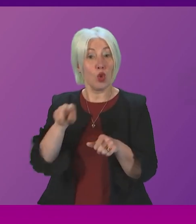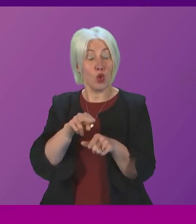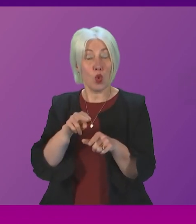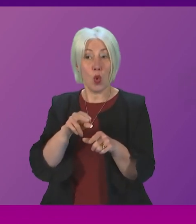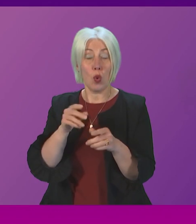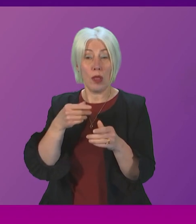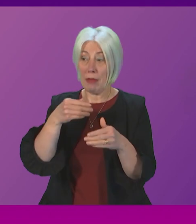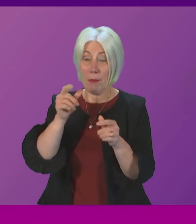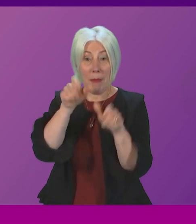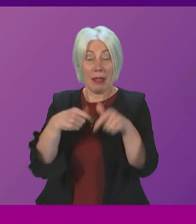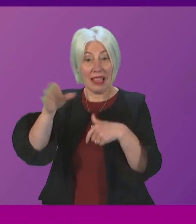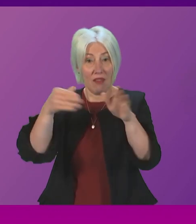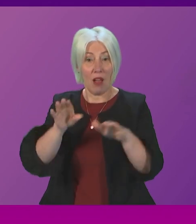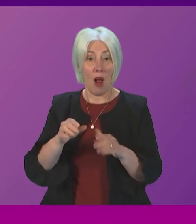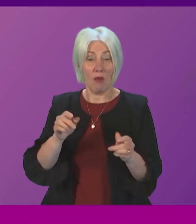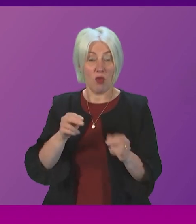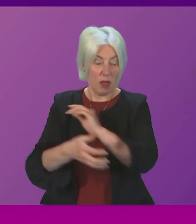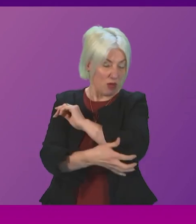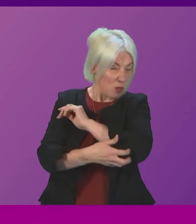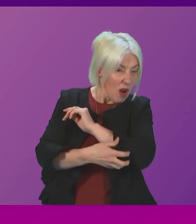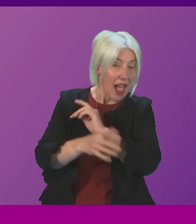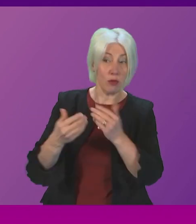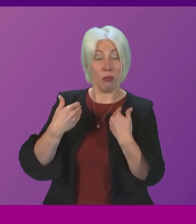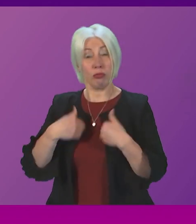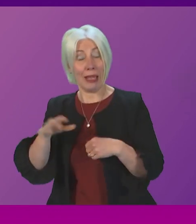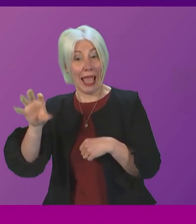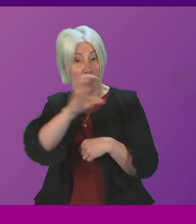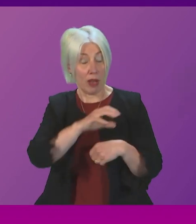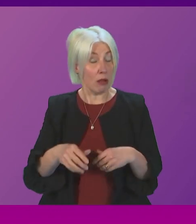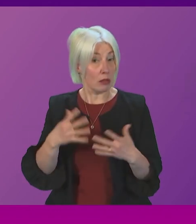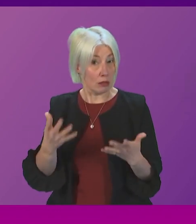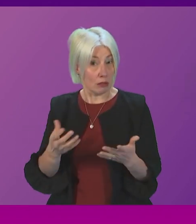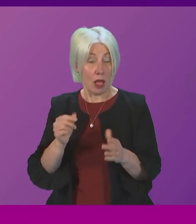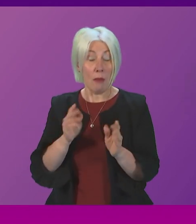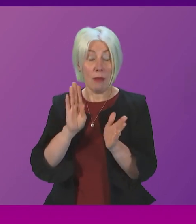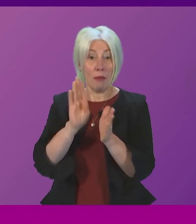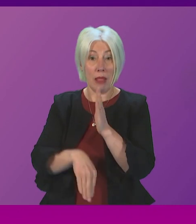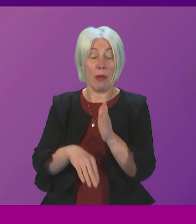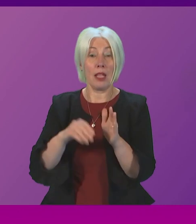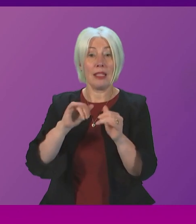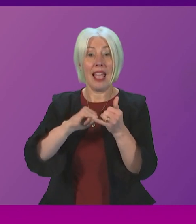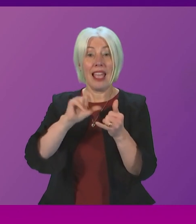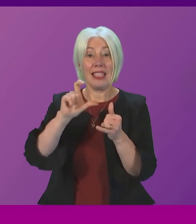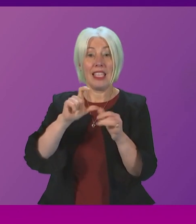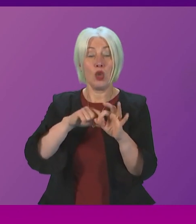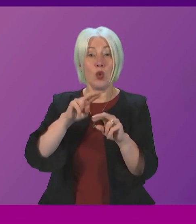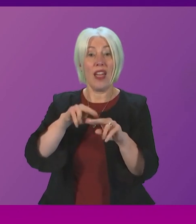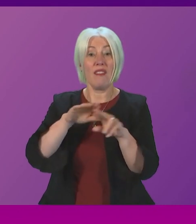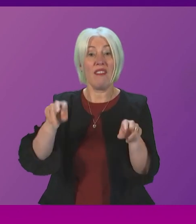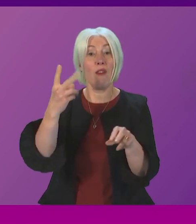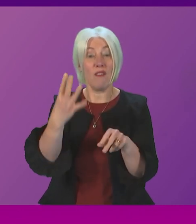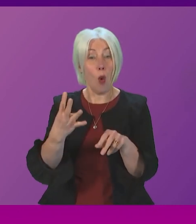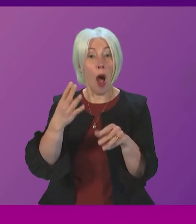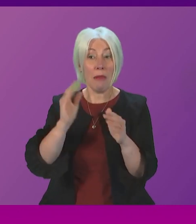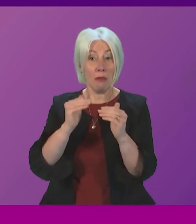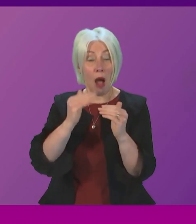and least deprived areas attaining one or more passes at SEQF level 4 or better injustice I've already said